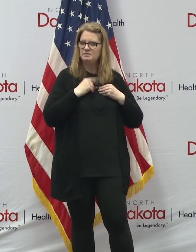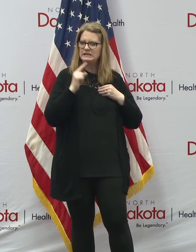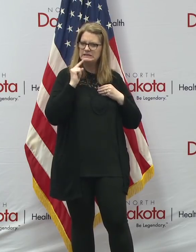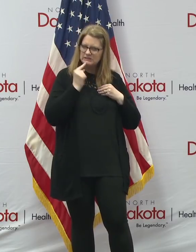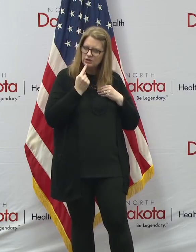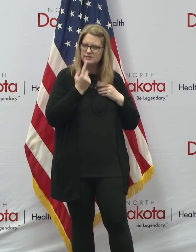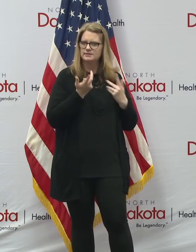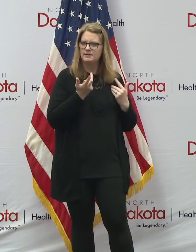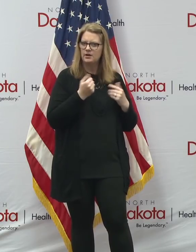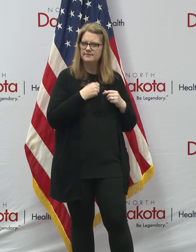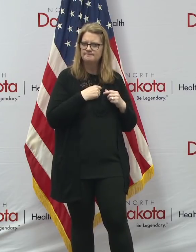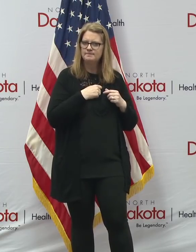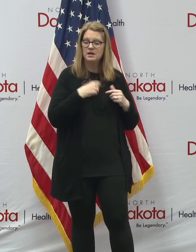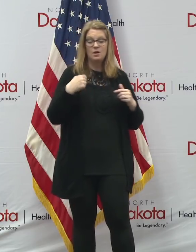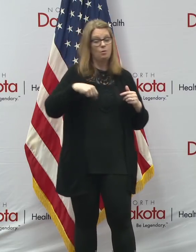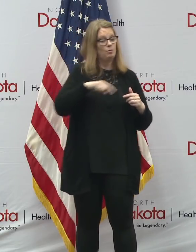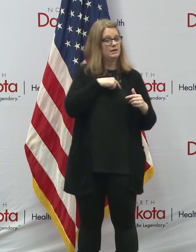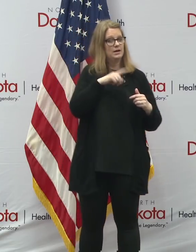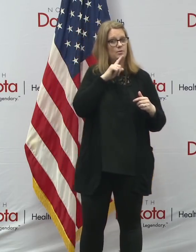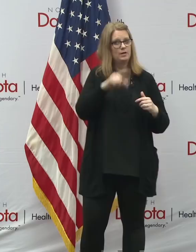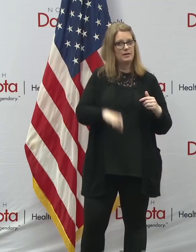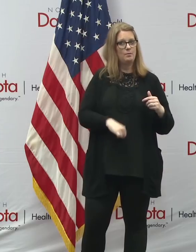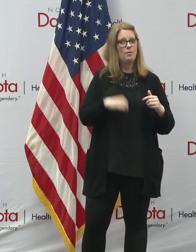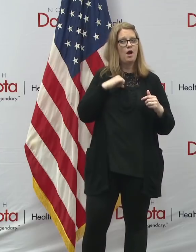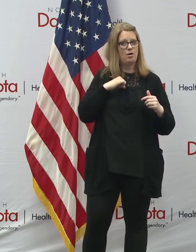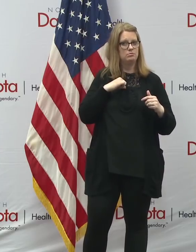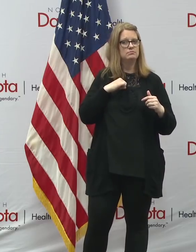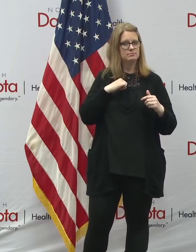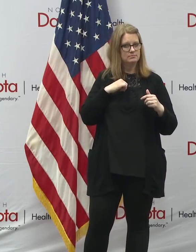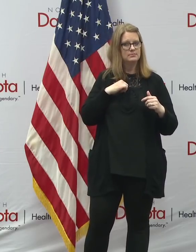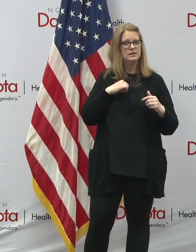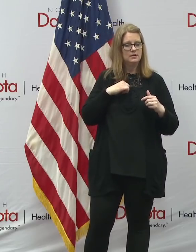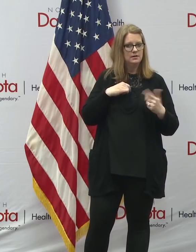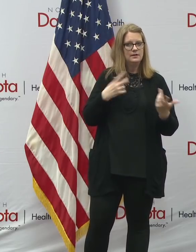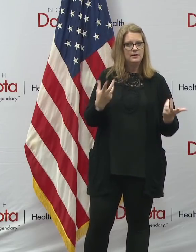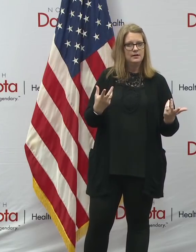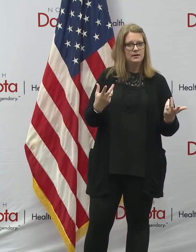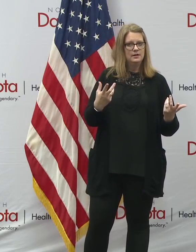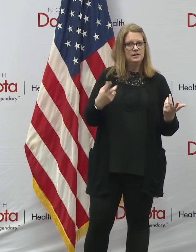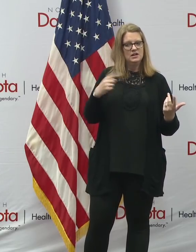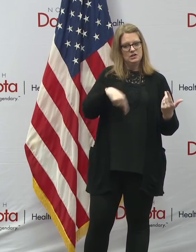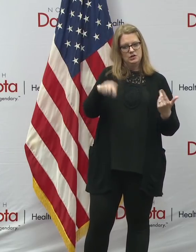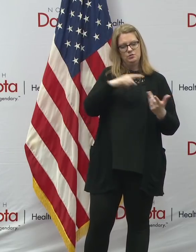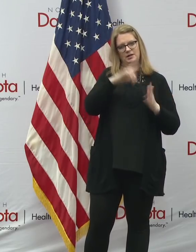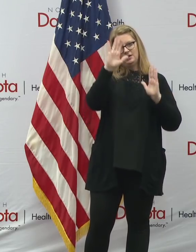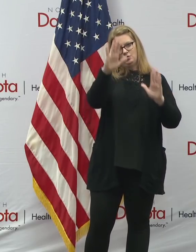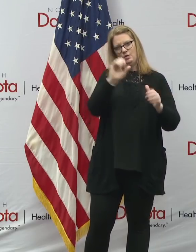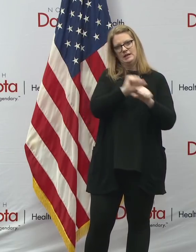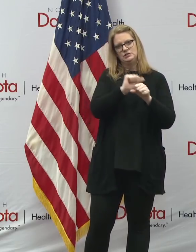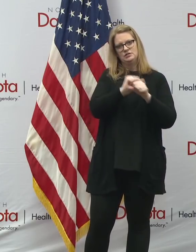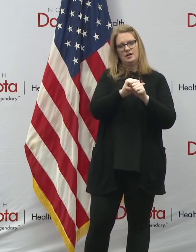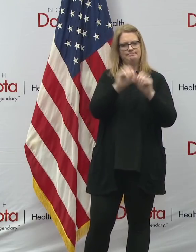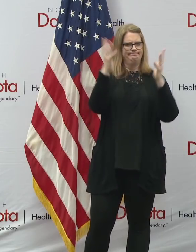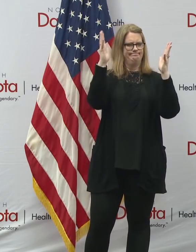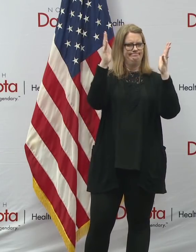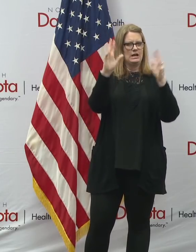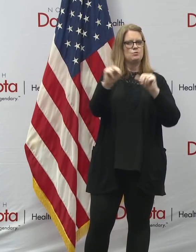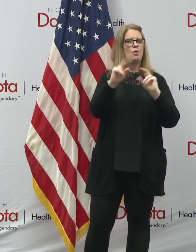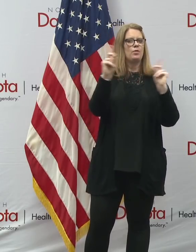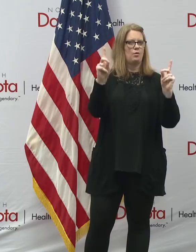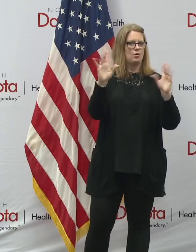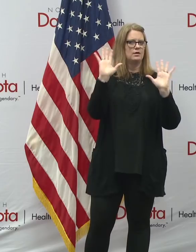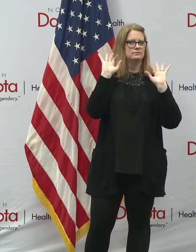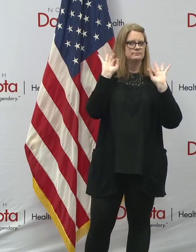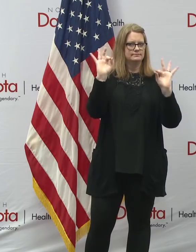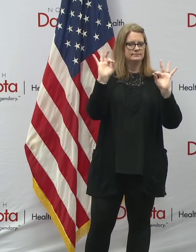something we take pride in and can be proud of because I just want to say you're doing a great job. Way to go, North Dakota. Keep up